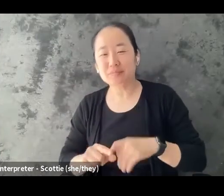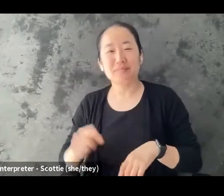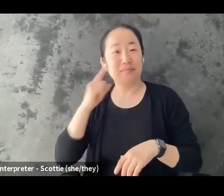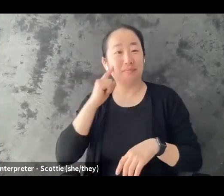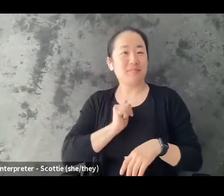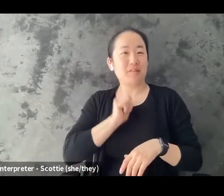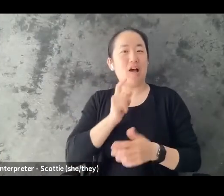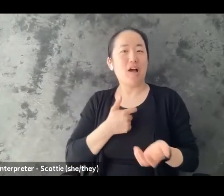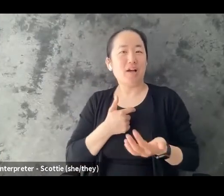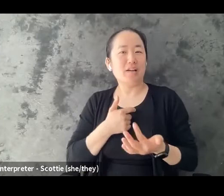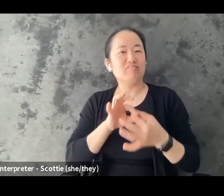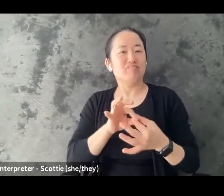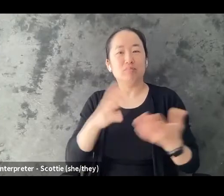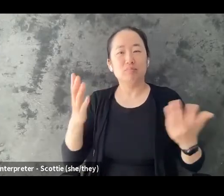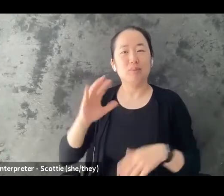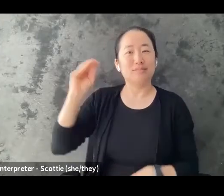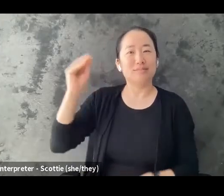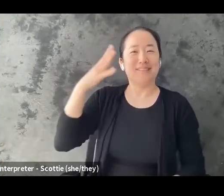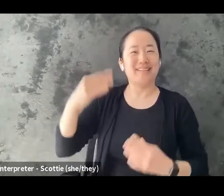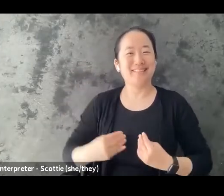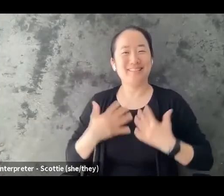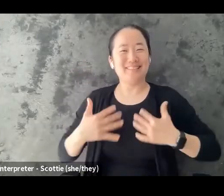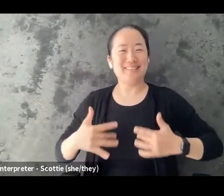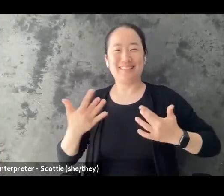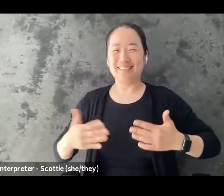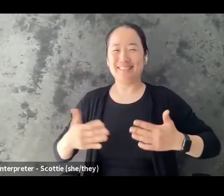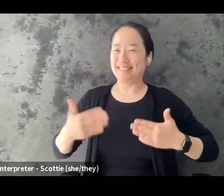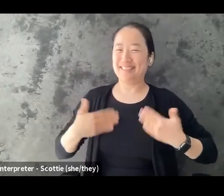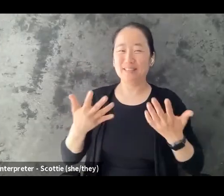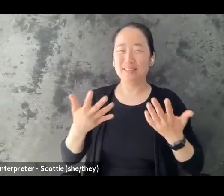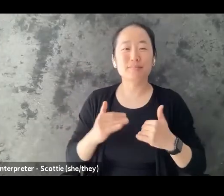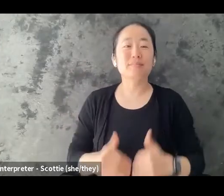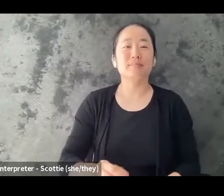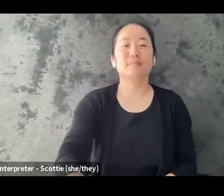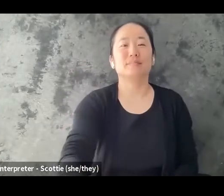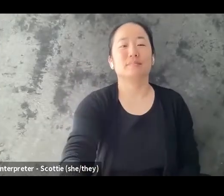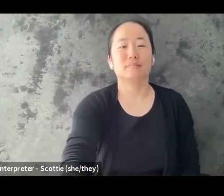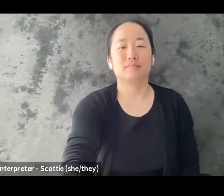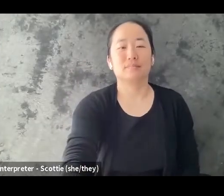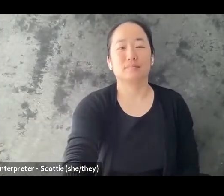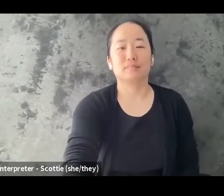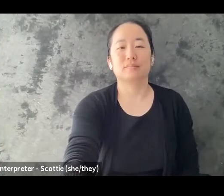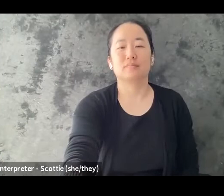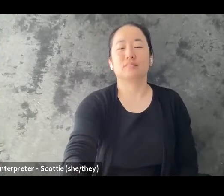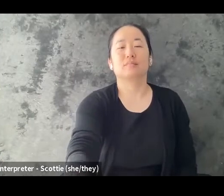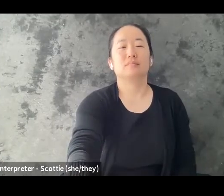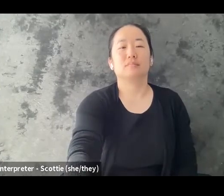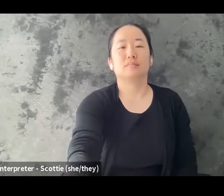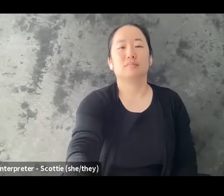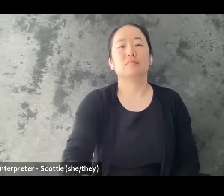today. And then for the question about which of the following is your preferred method of